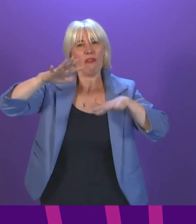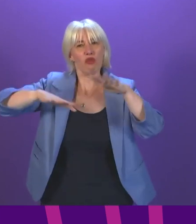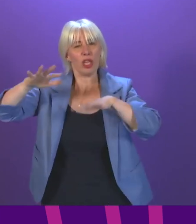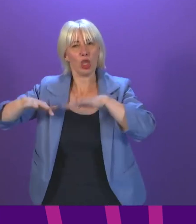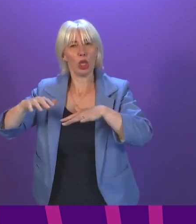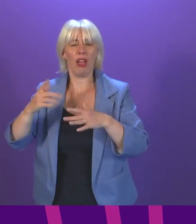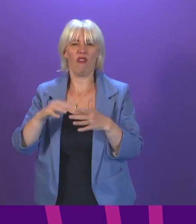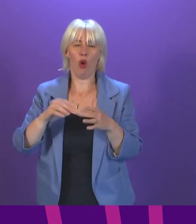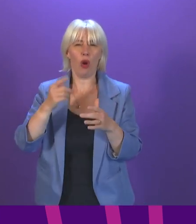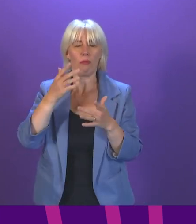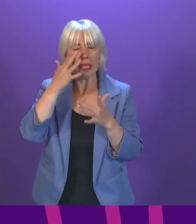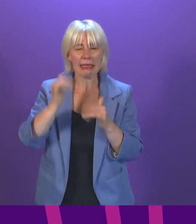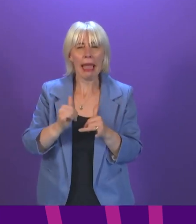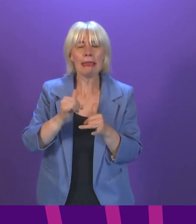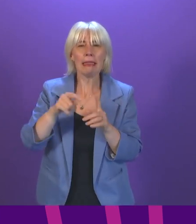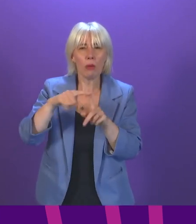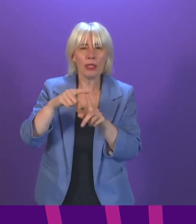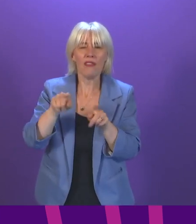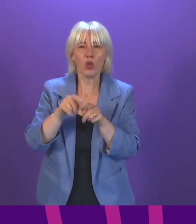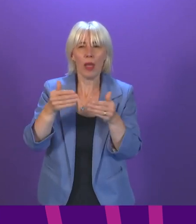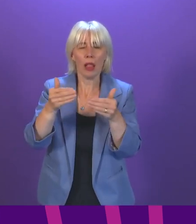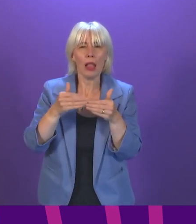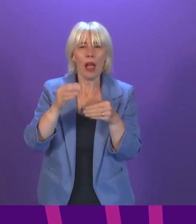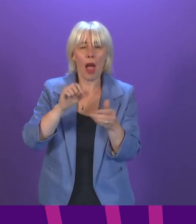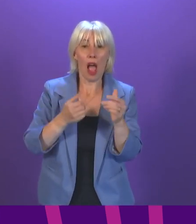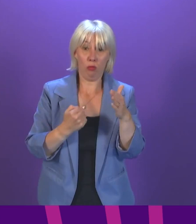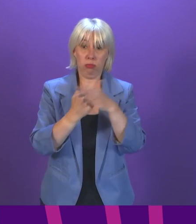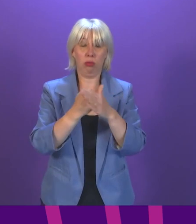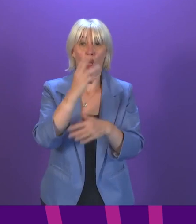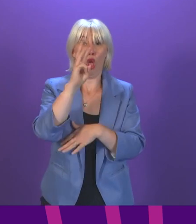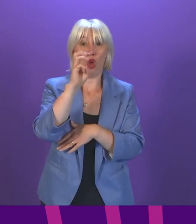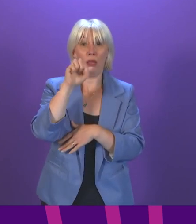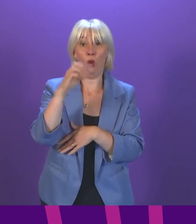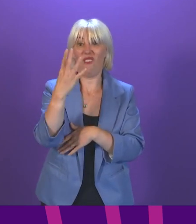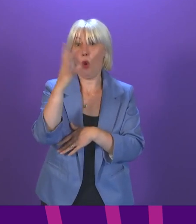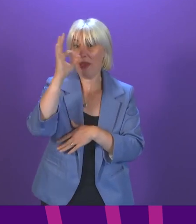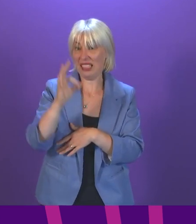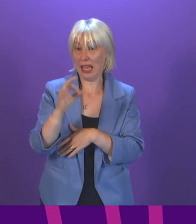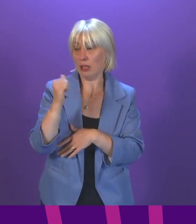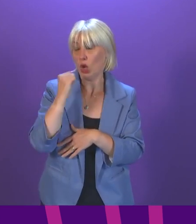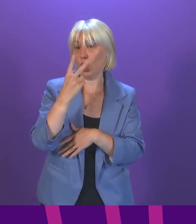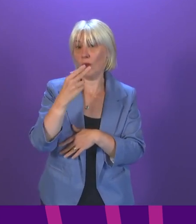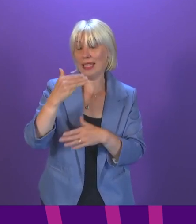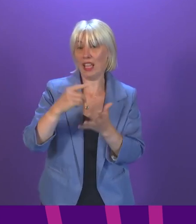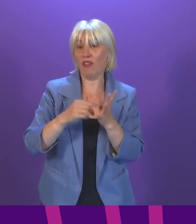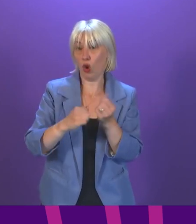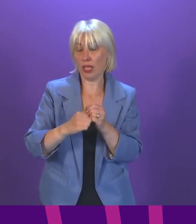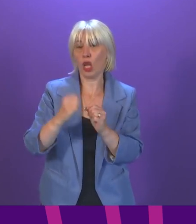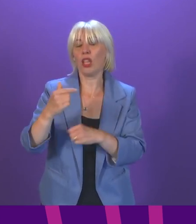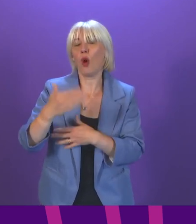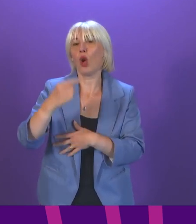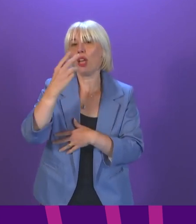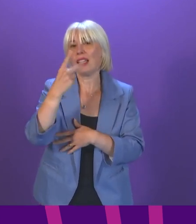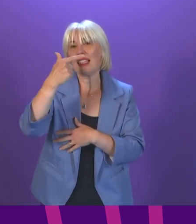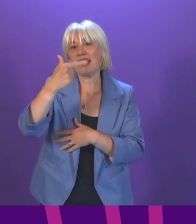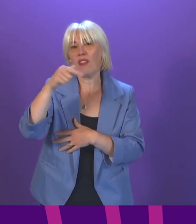specimen date has also fallen back slightly from a peak of 13.4% on the 29th August to 12.7%